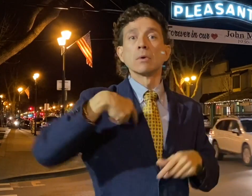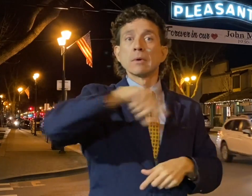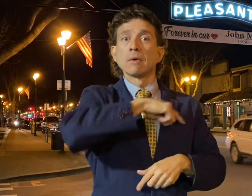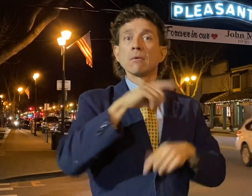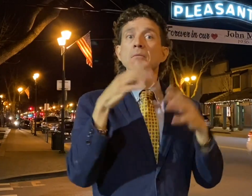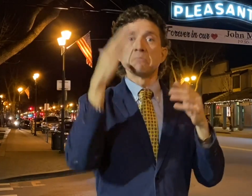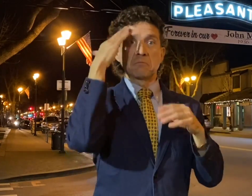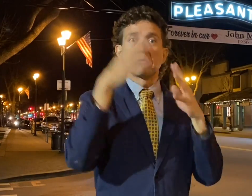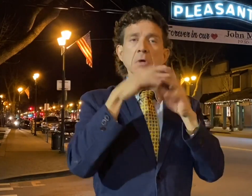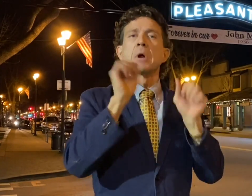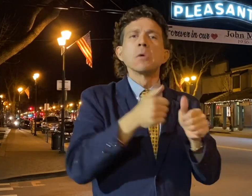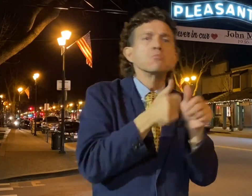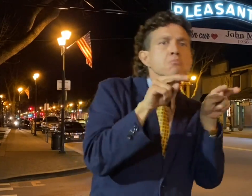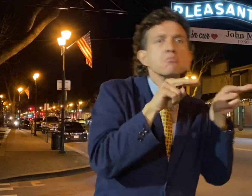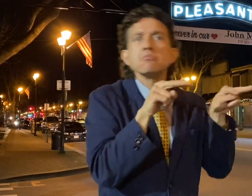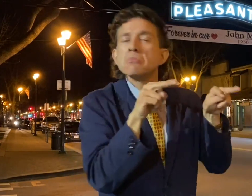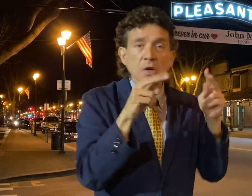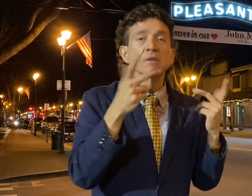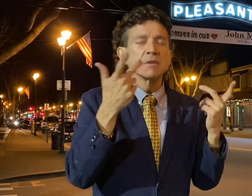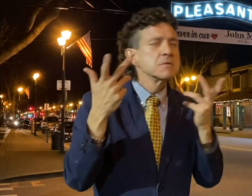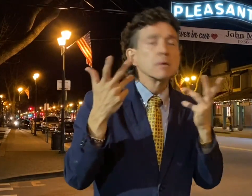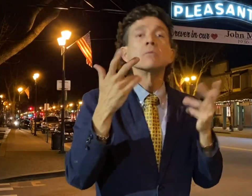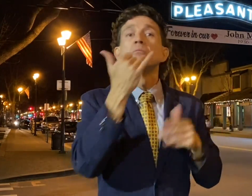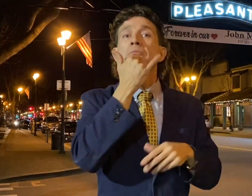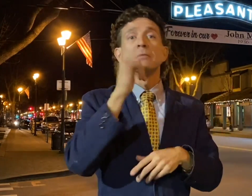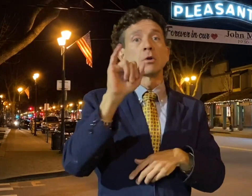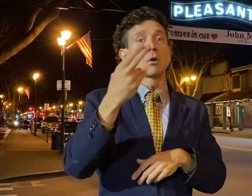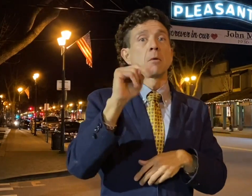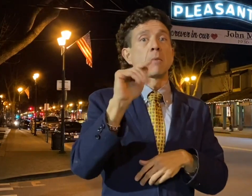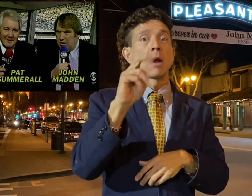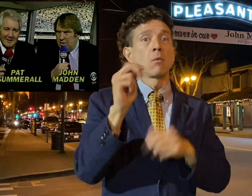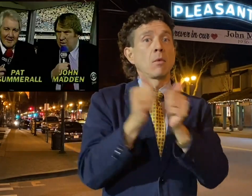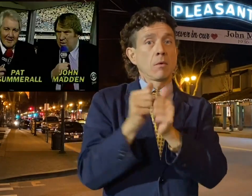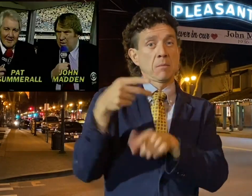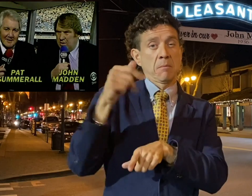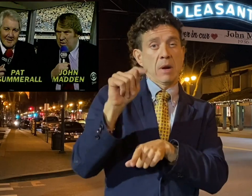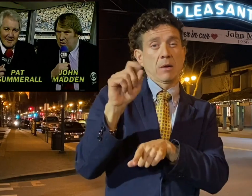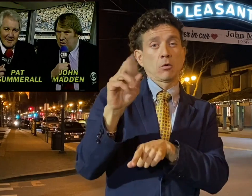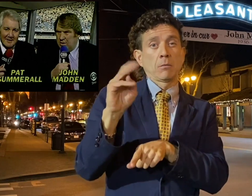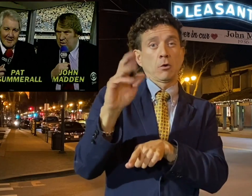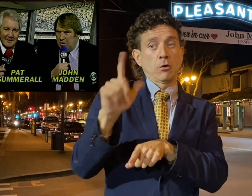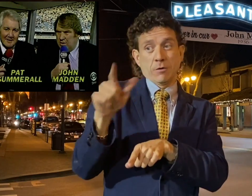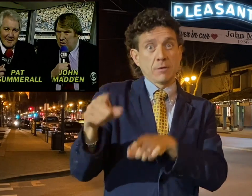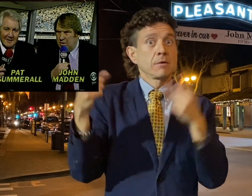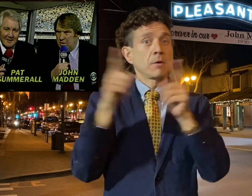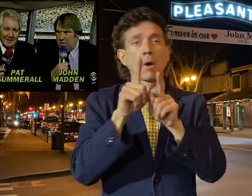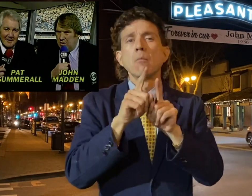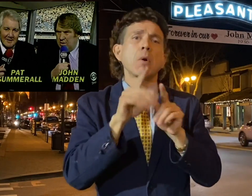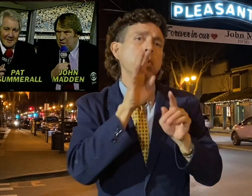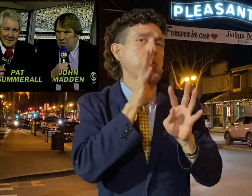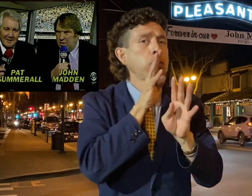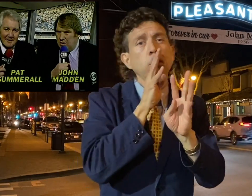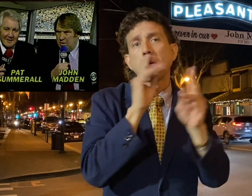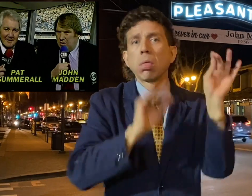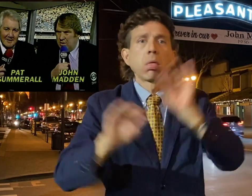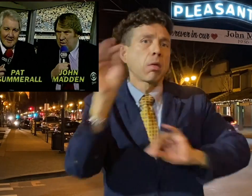watching only for those who knew the game. John and Pat's work made the game that much more enjoyable.